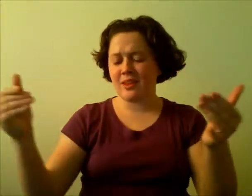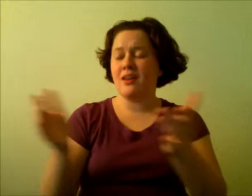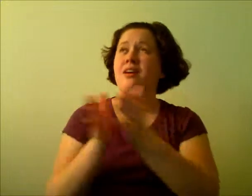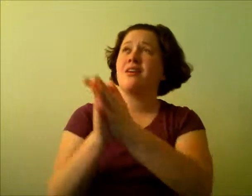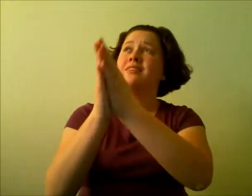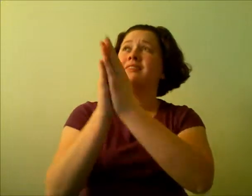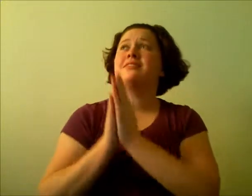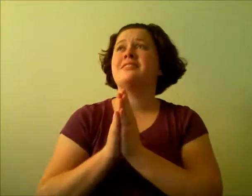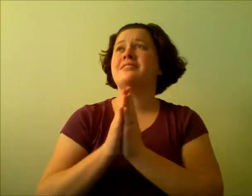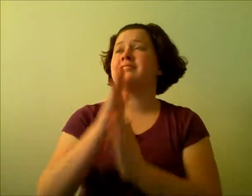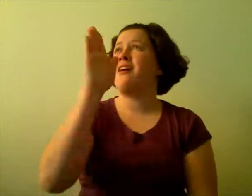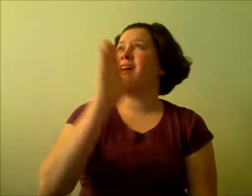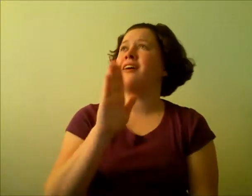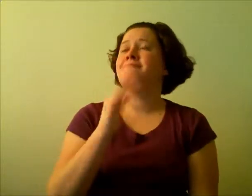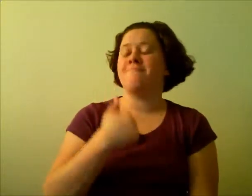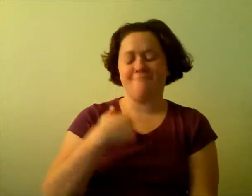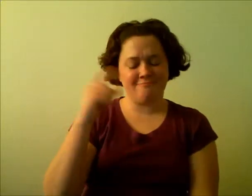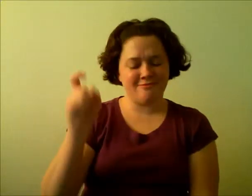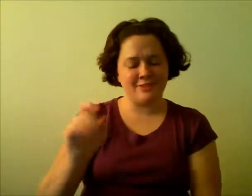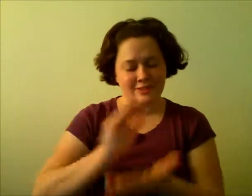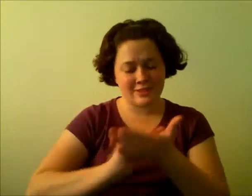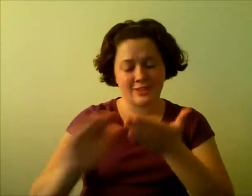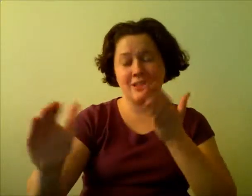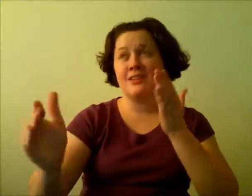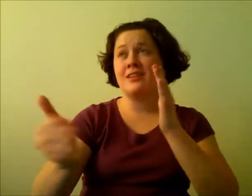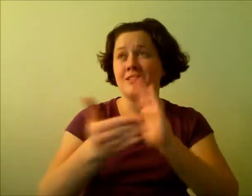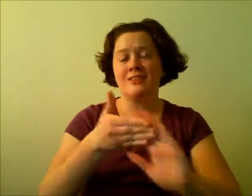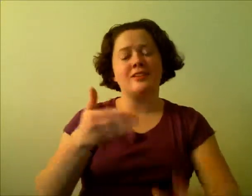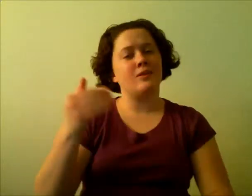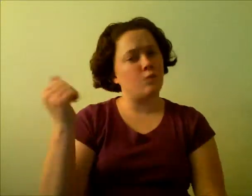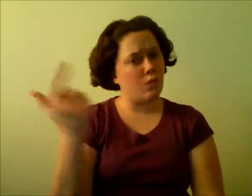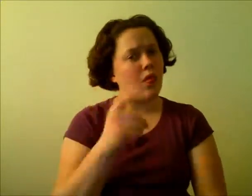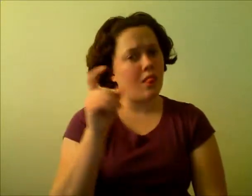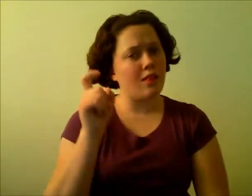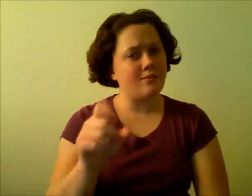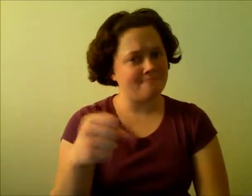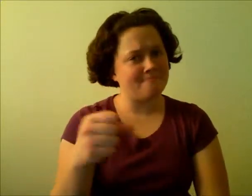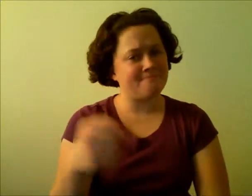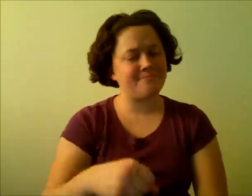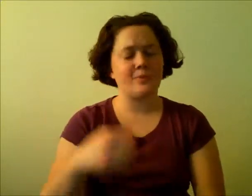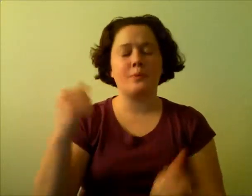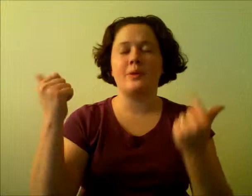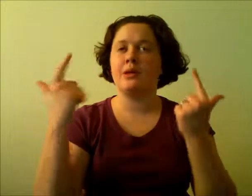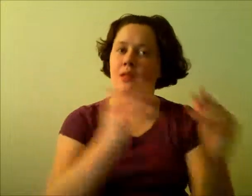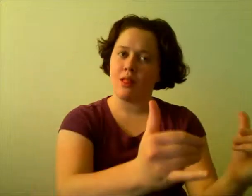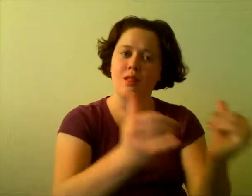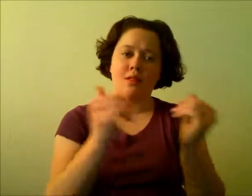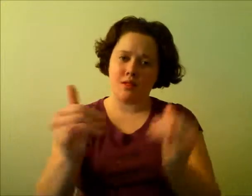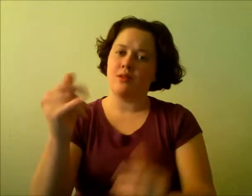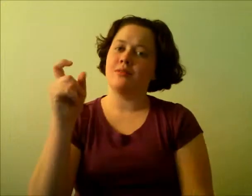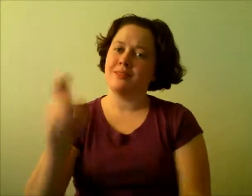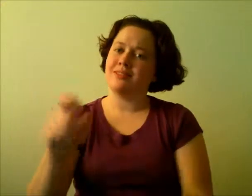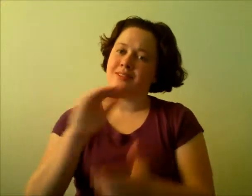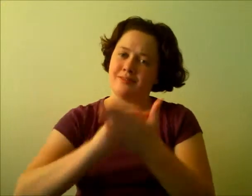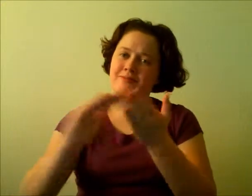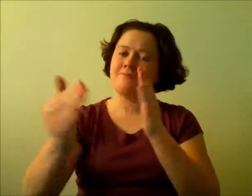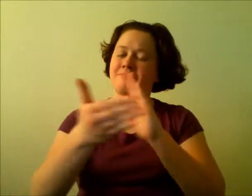I'm for forgiveness We all need, we all need